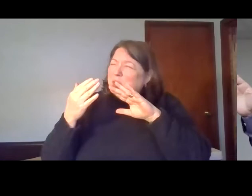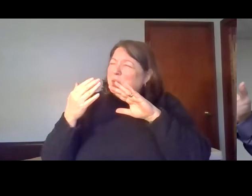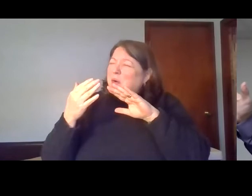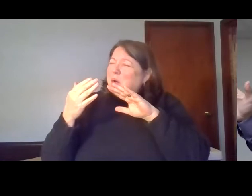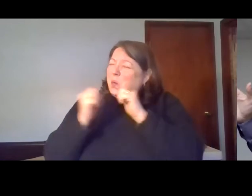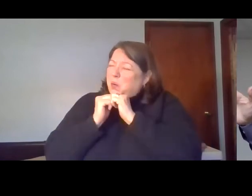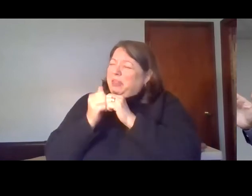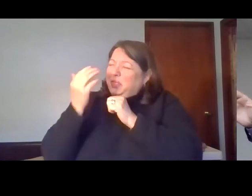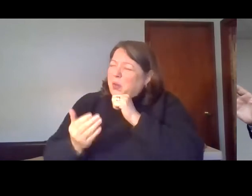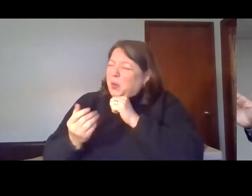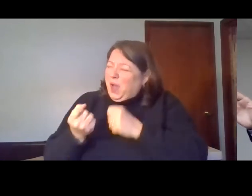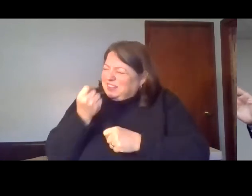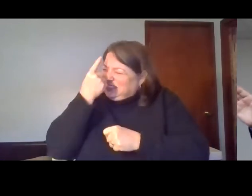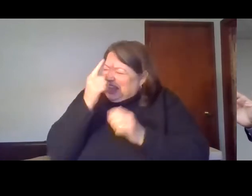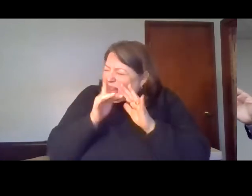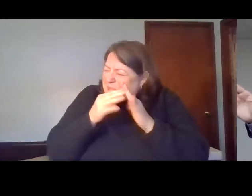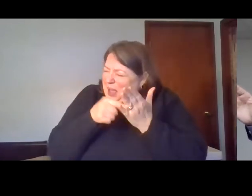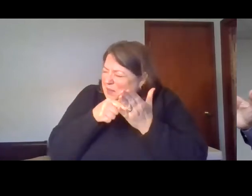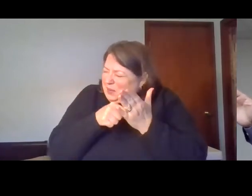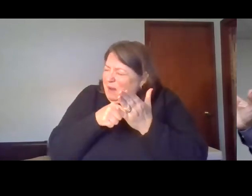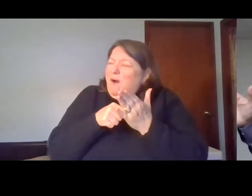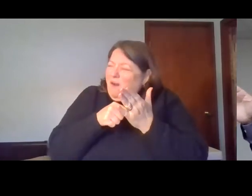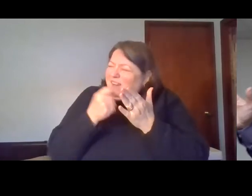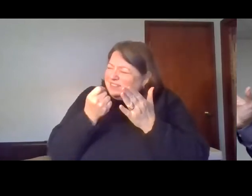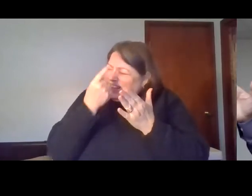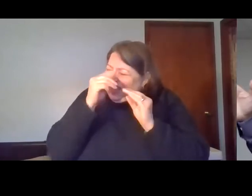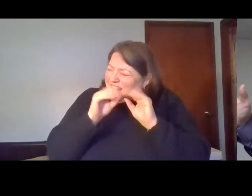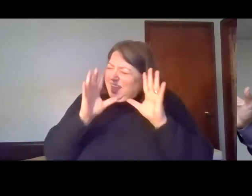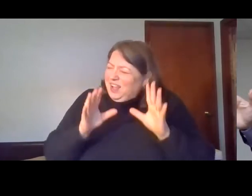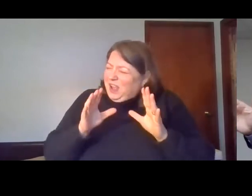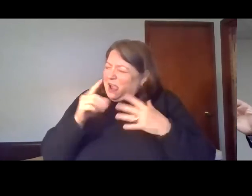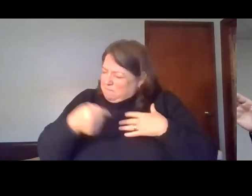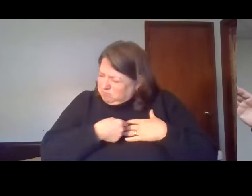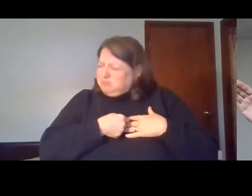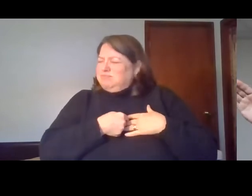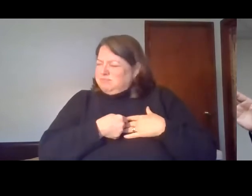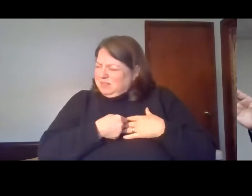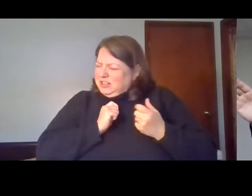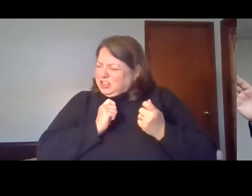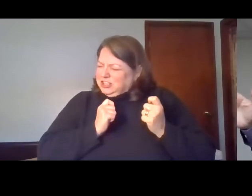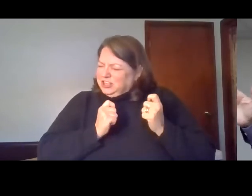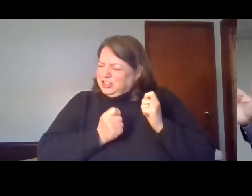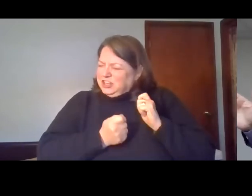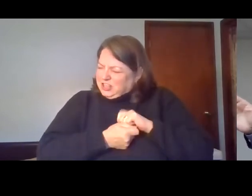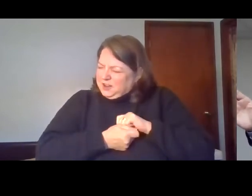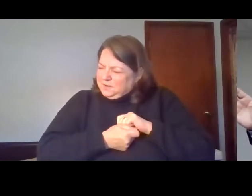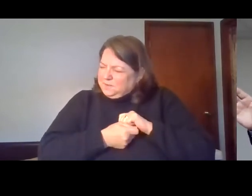you, we can understand the Word. With you, the Word can do its work in our hearts and in our lives. And so, Holy Spirit, have your way. I